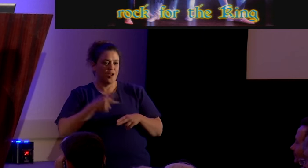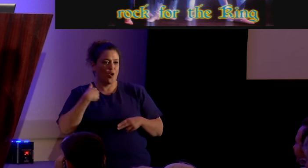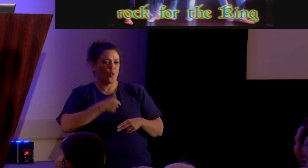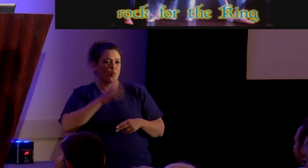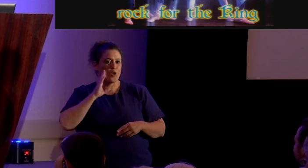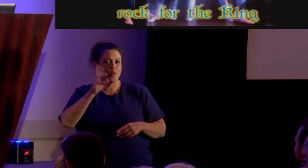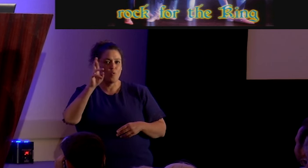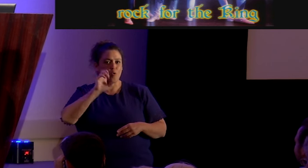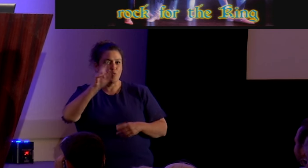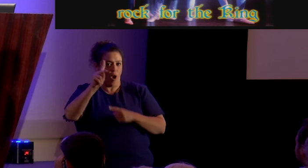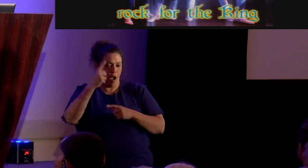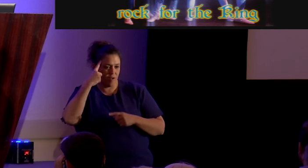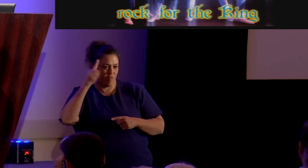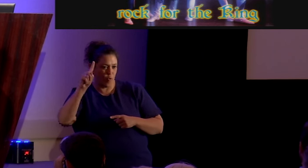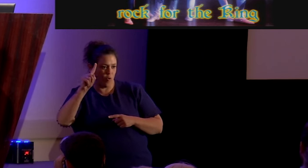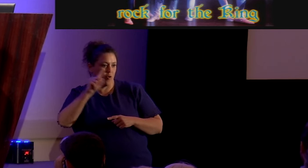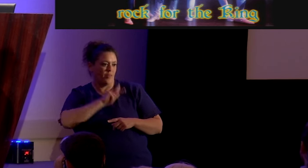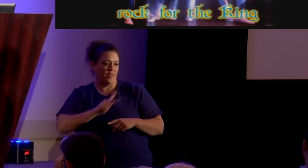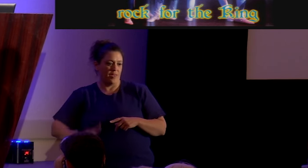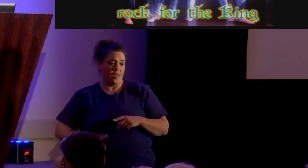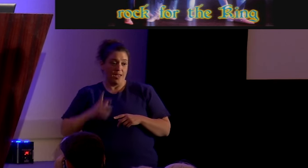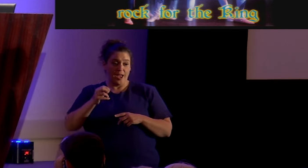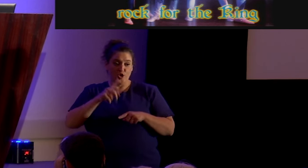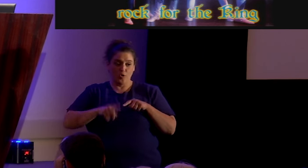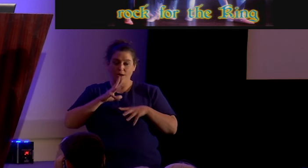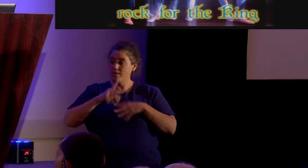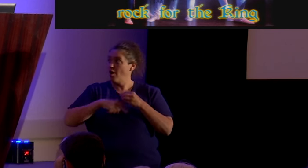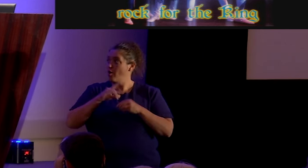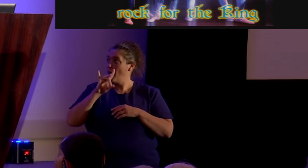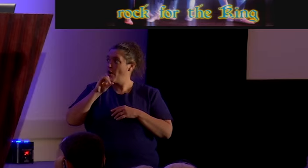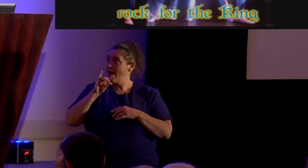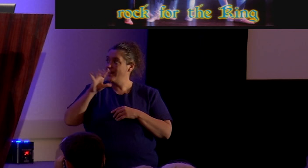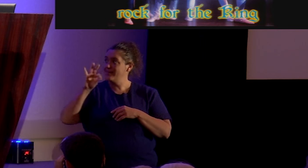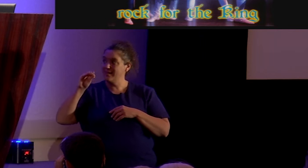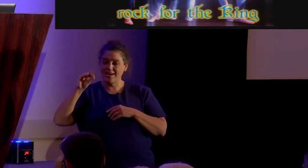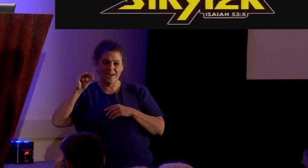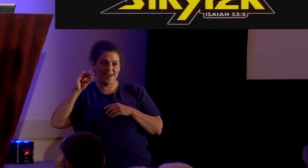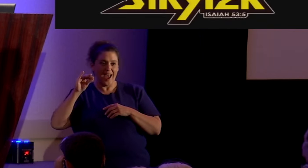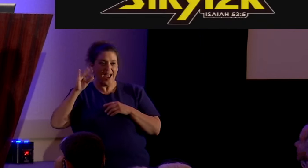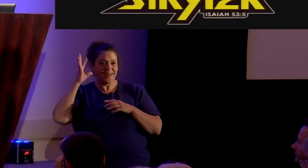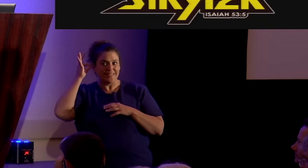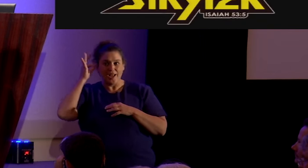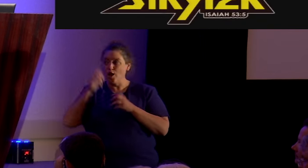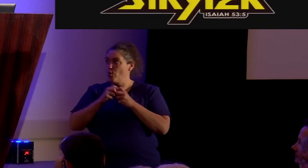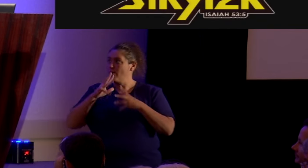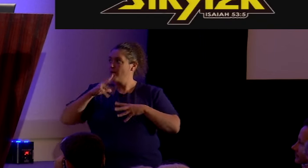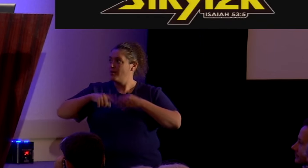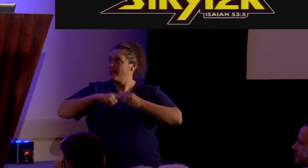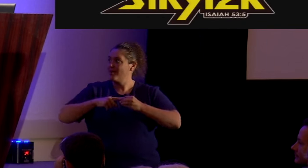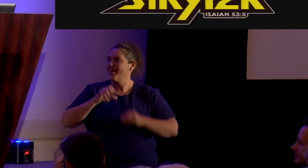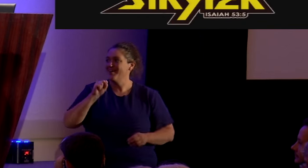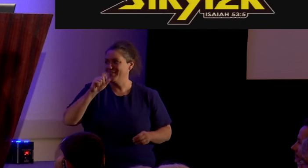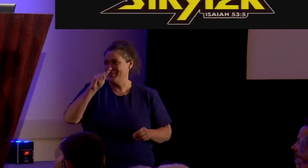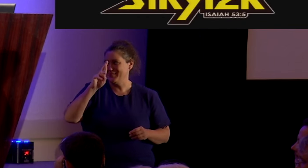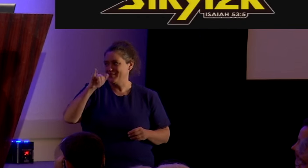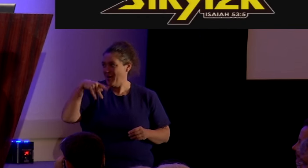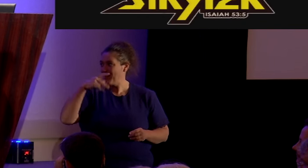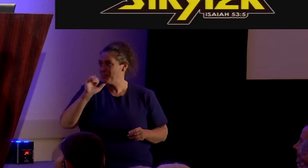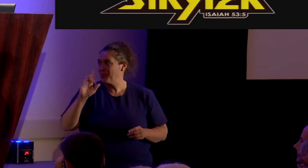for the king and of course you can't talk about 80s and 90s hair bands without talking about striper